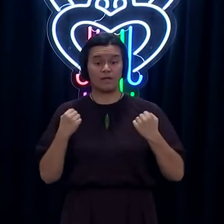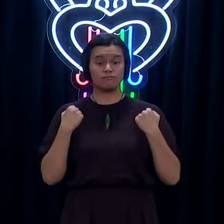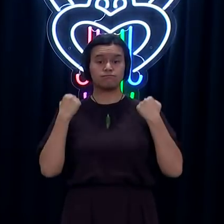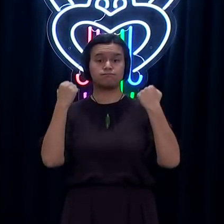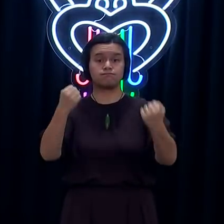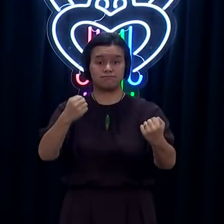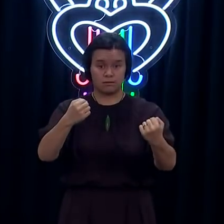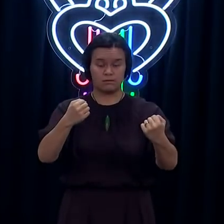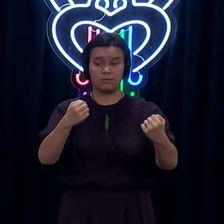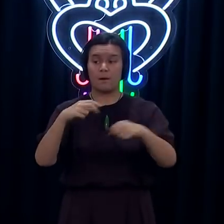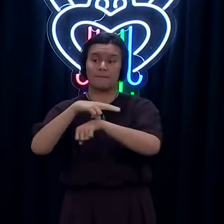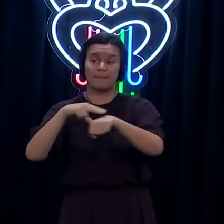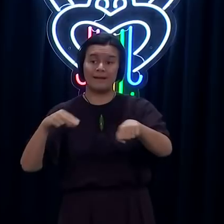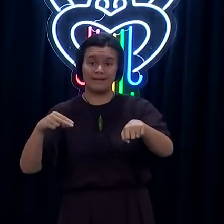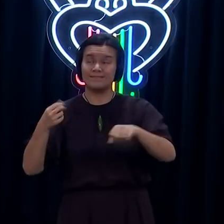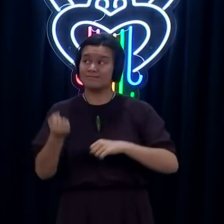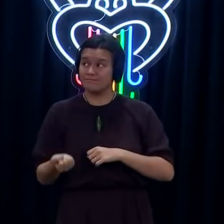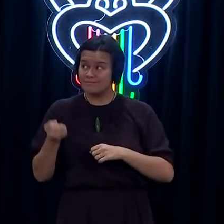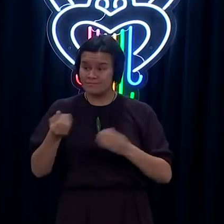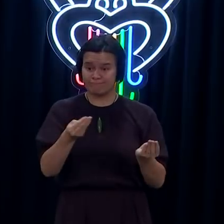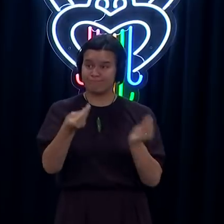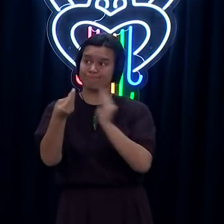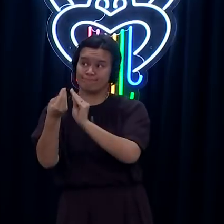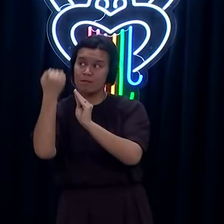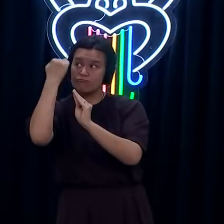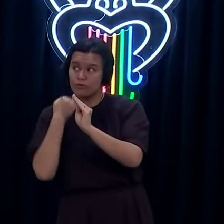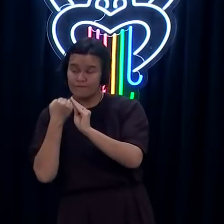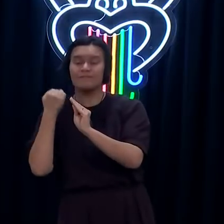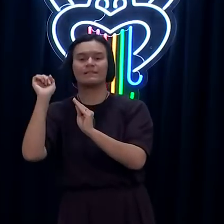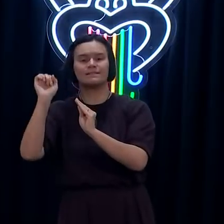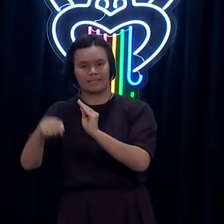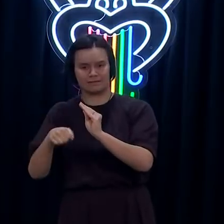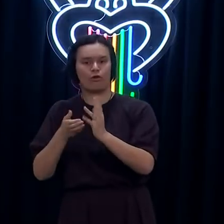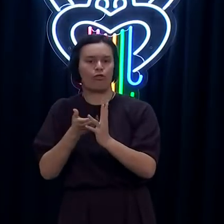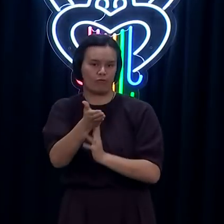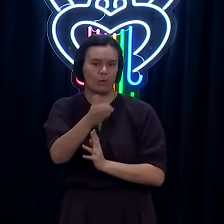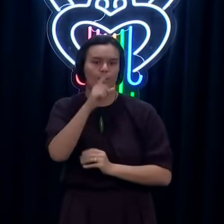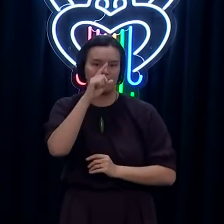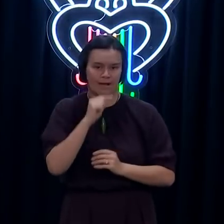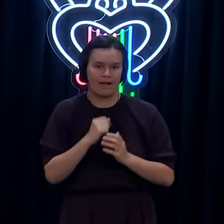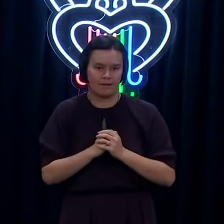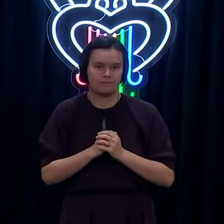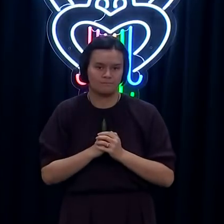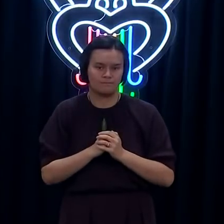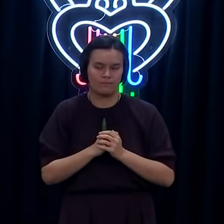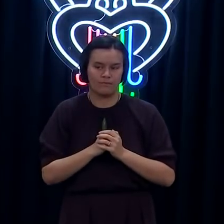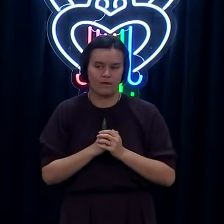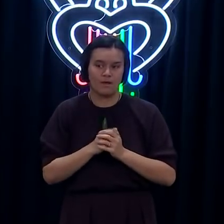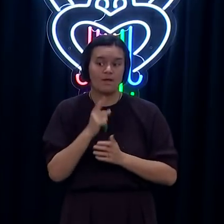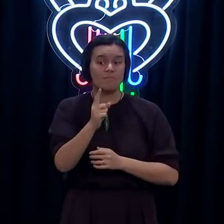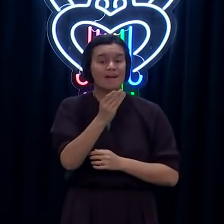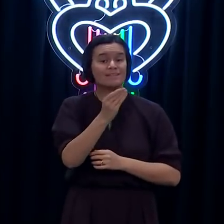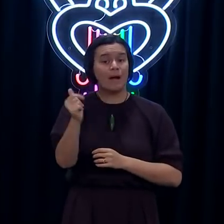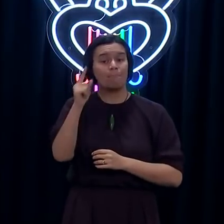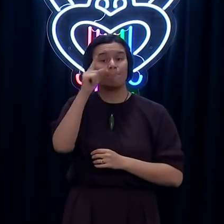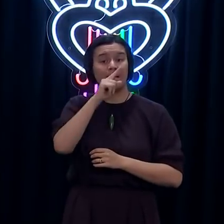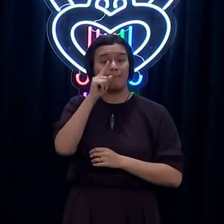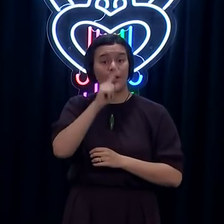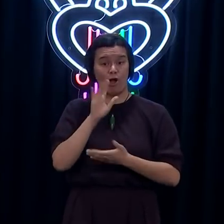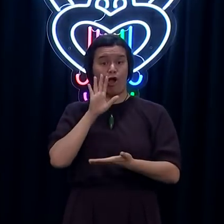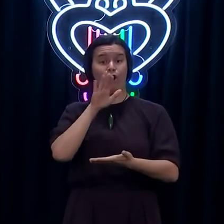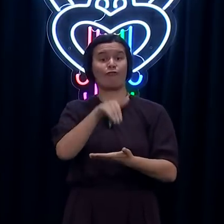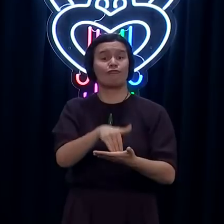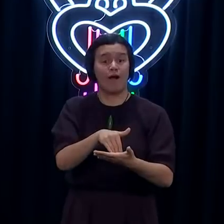apply to individuals to allow them to pass. people in some cases are not telling the truth